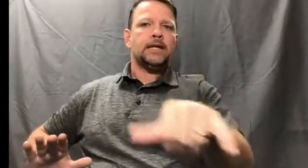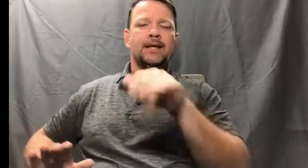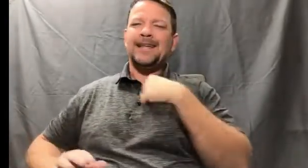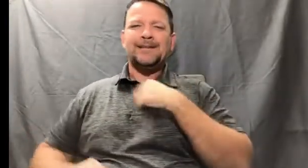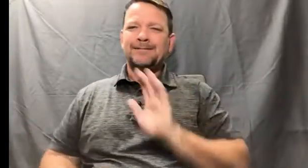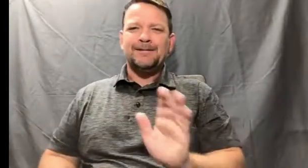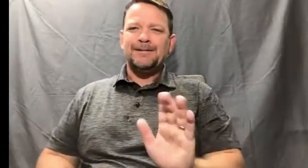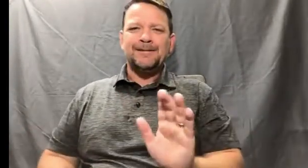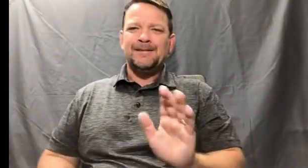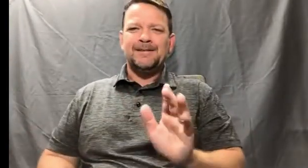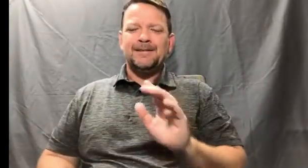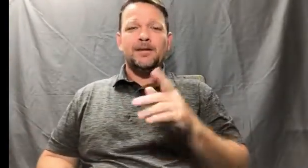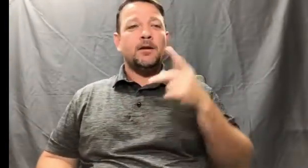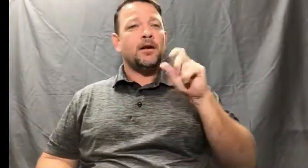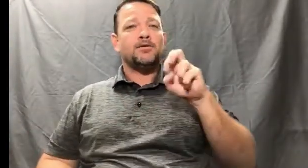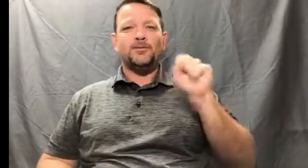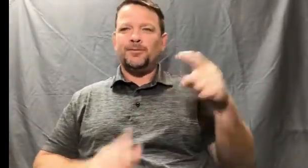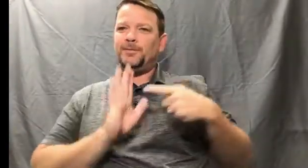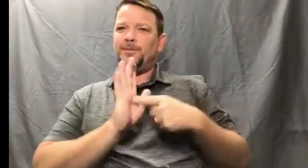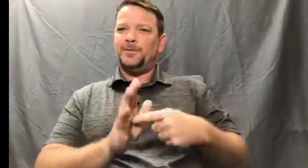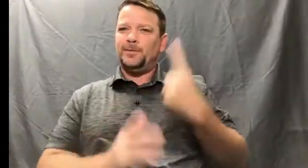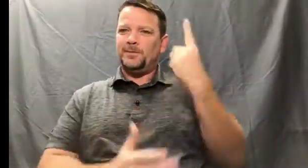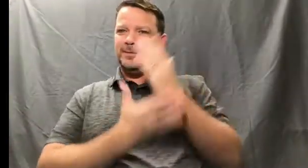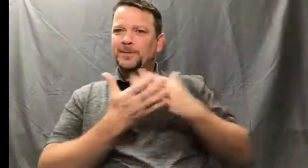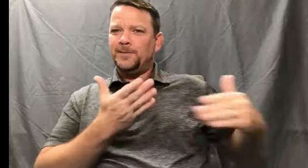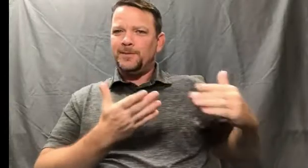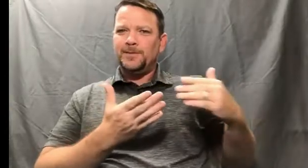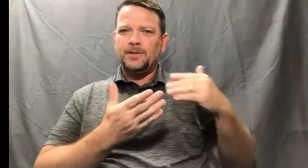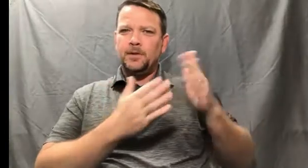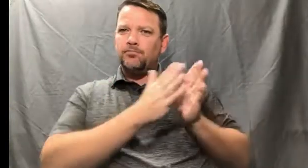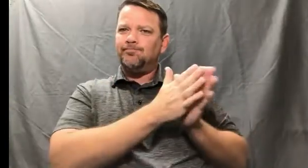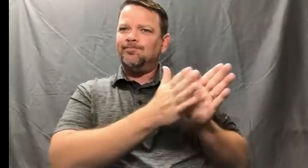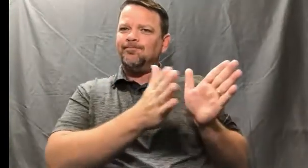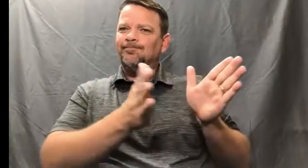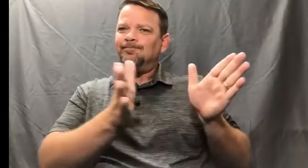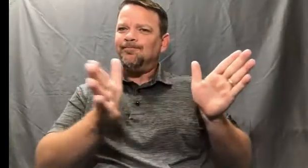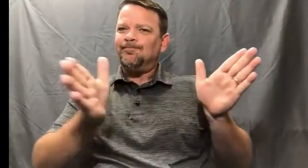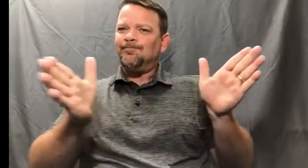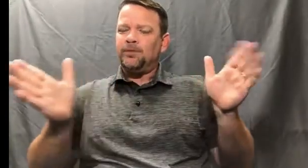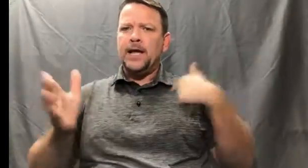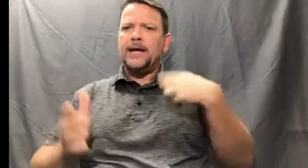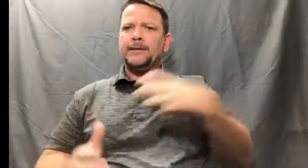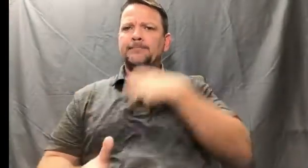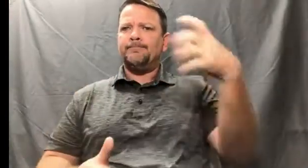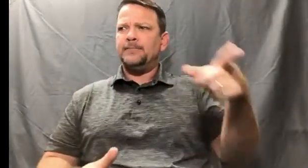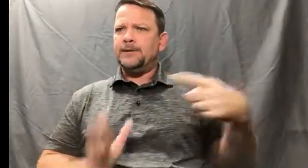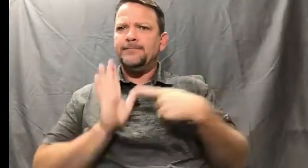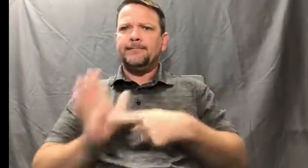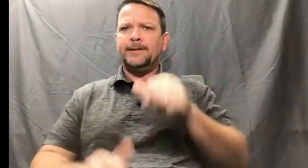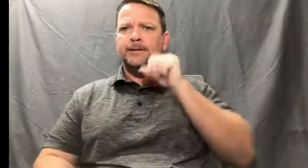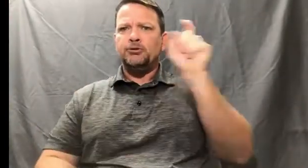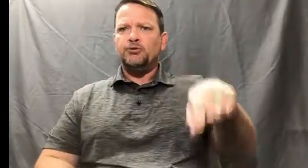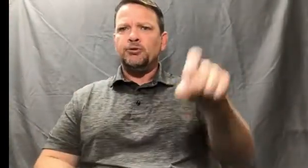people in the Deaf community. We vary. So one example I want to show like how broad it can become.